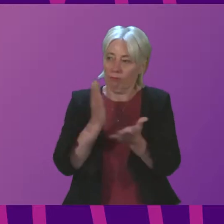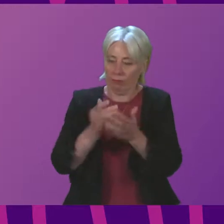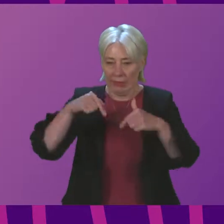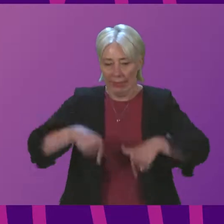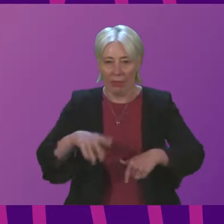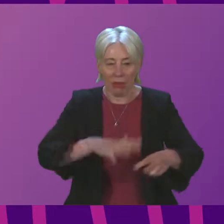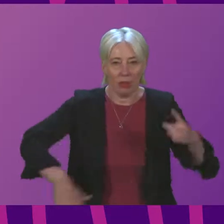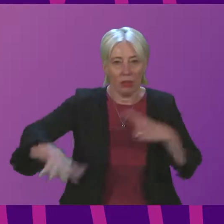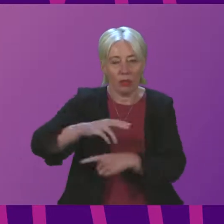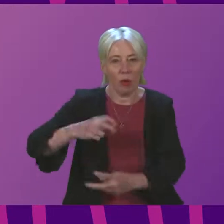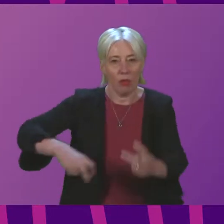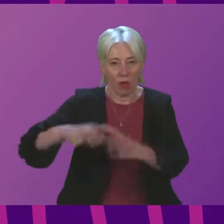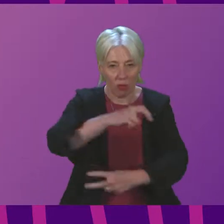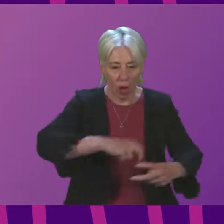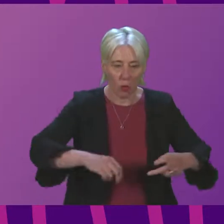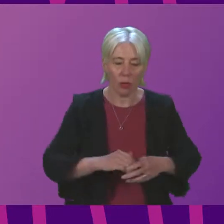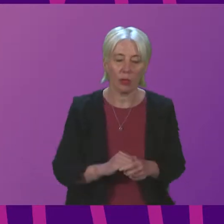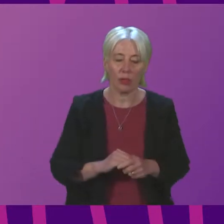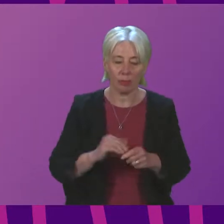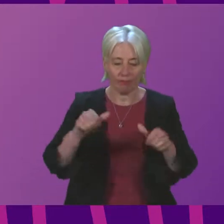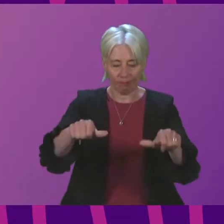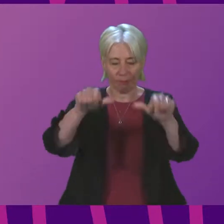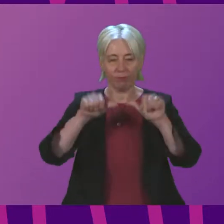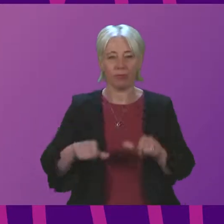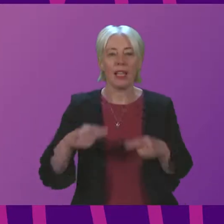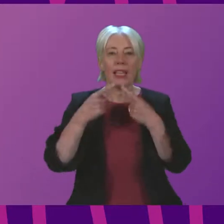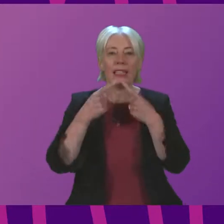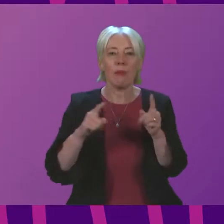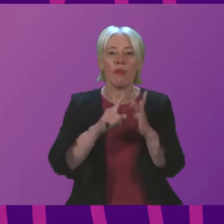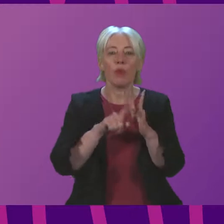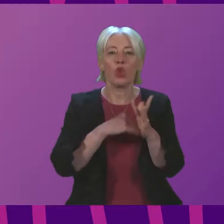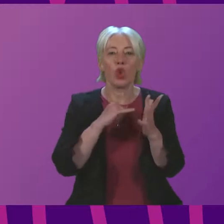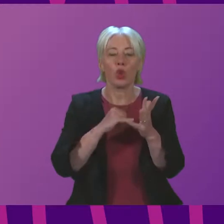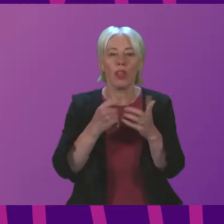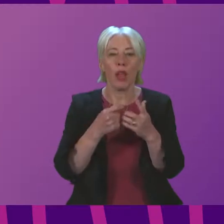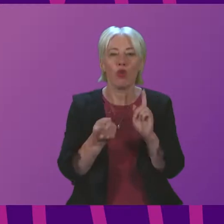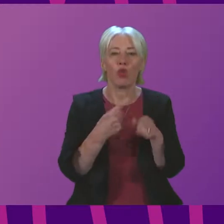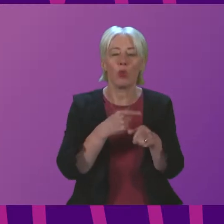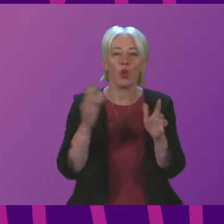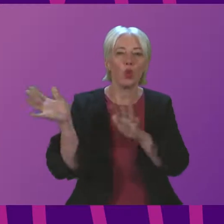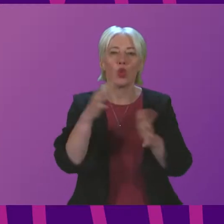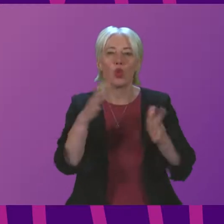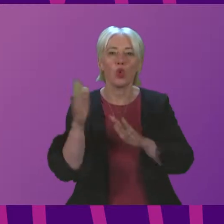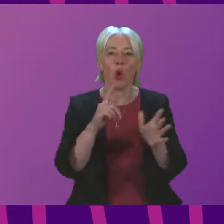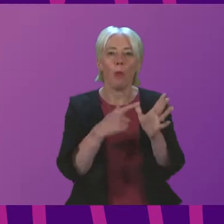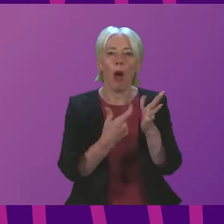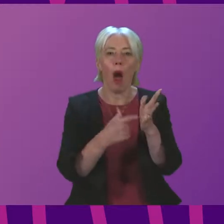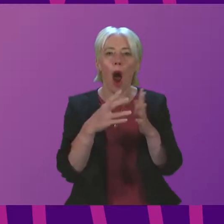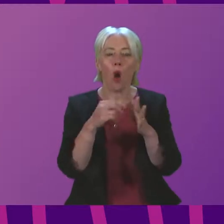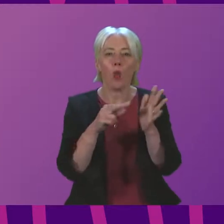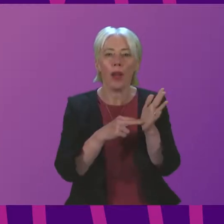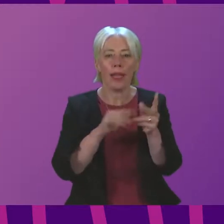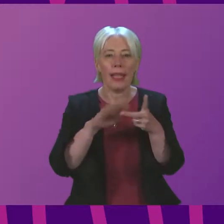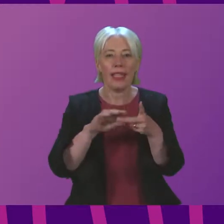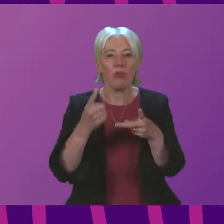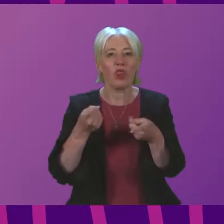campus? The next item of business is a statement by John Swinney on response to Storm Arwen. The Deputy First Minister will